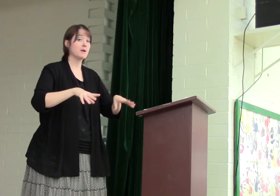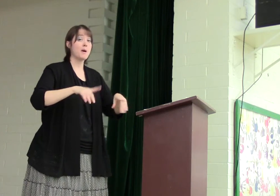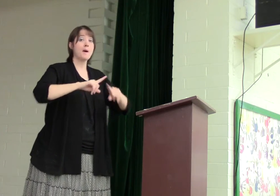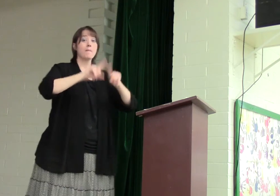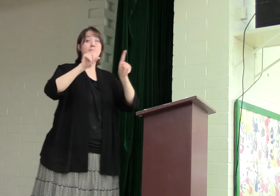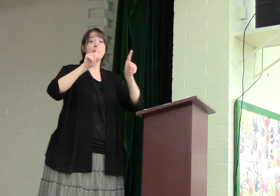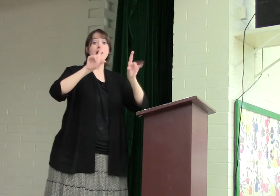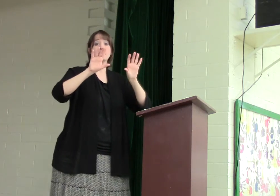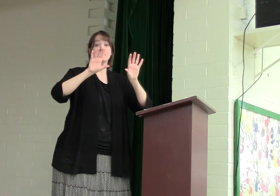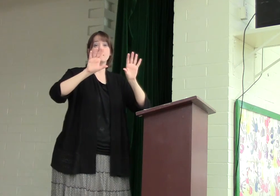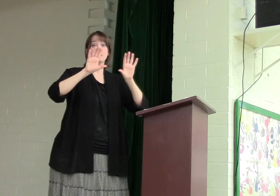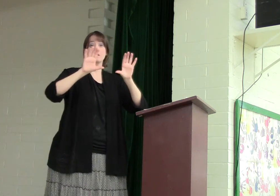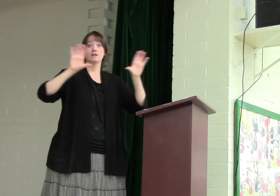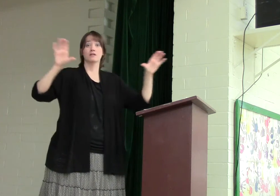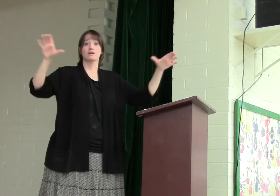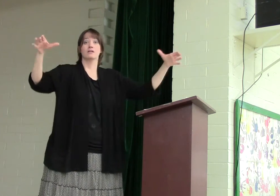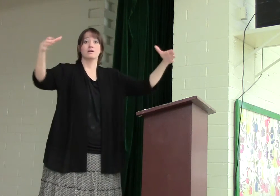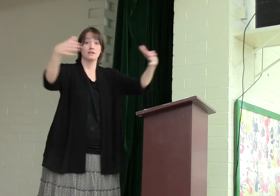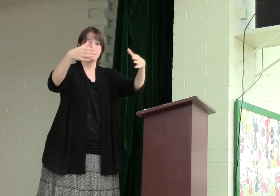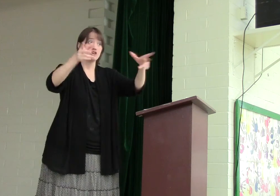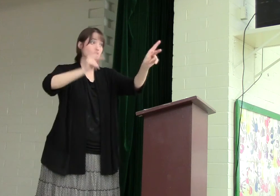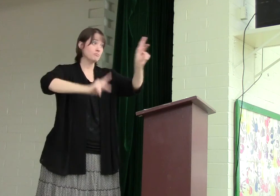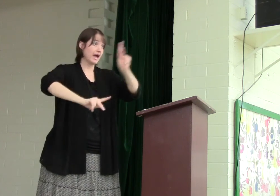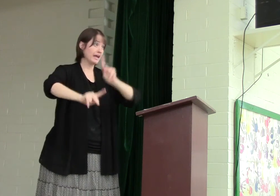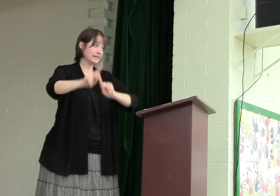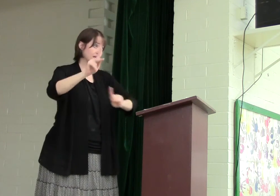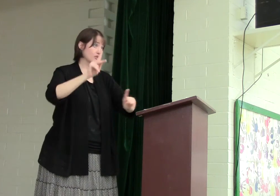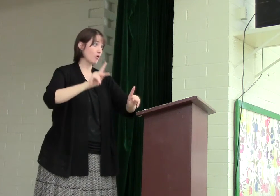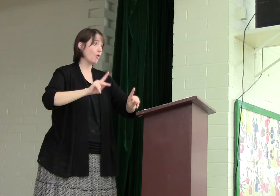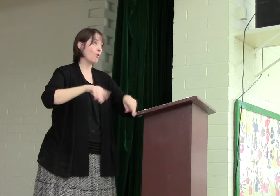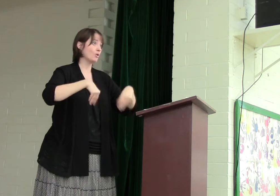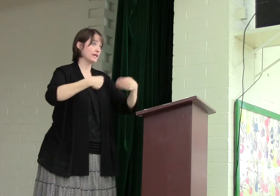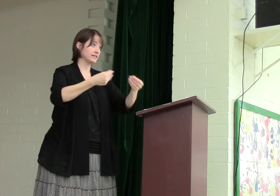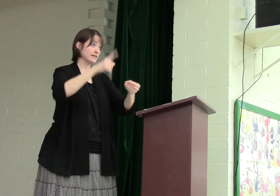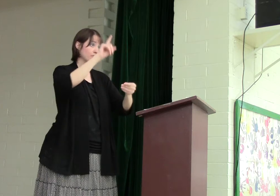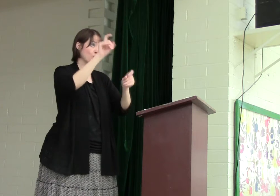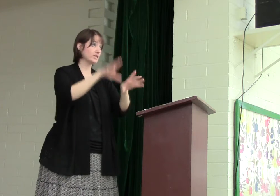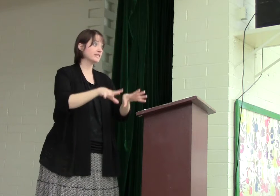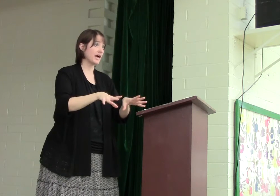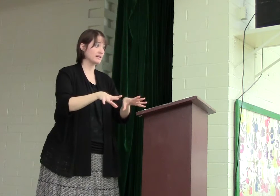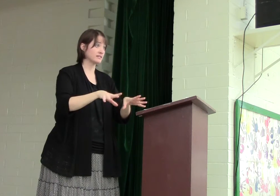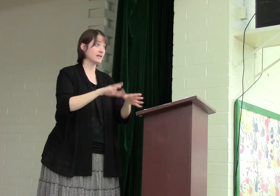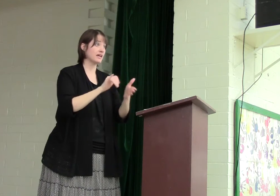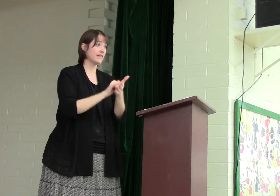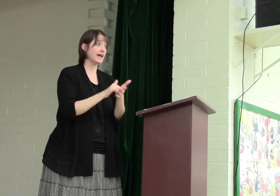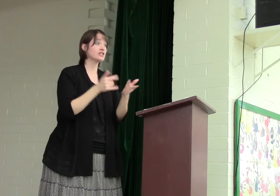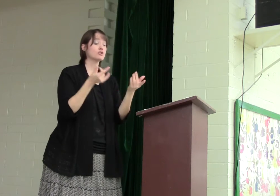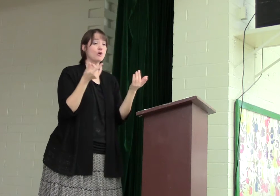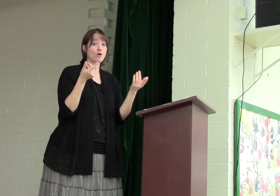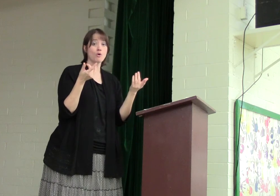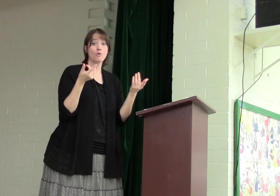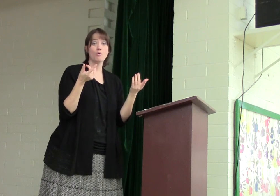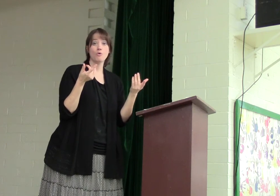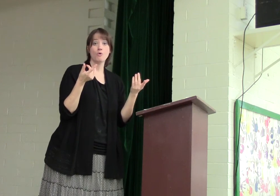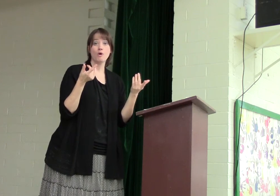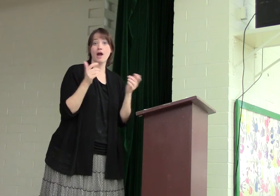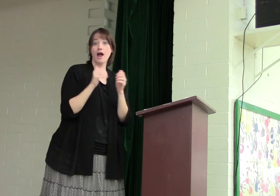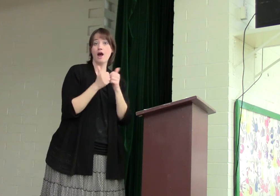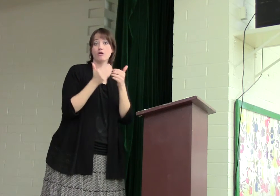But, humanity as a whole is given one test. And that is, how are